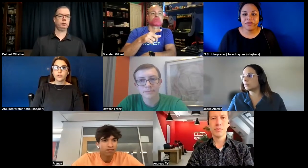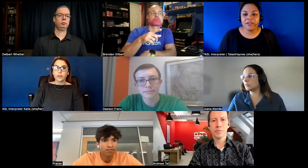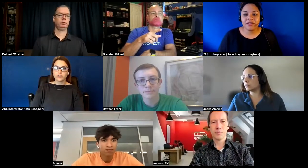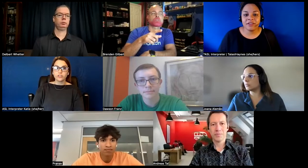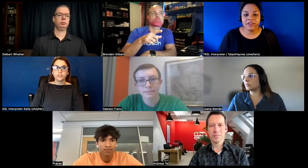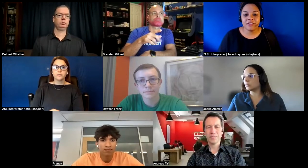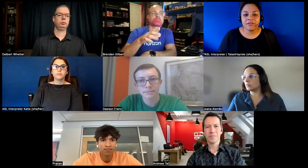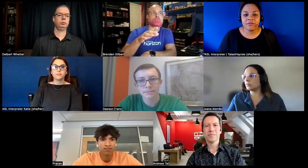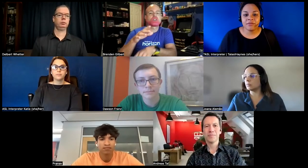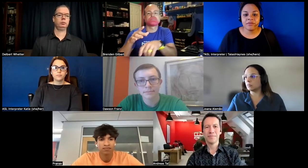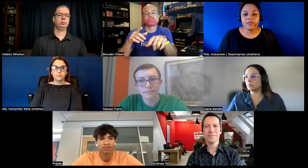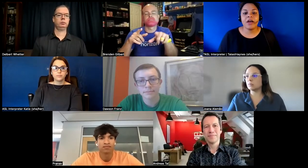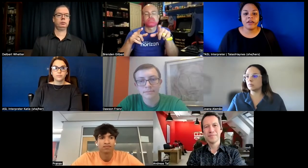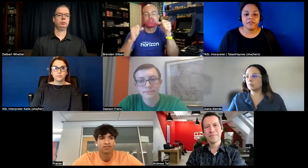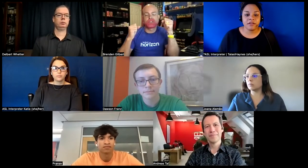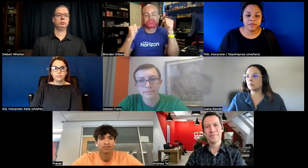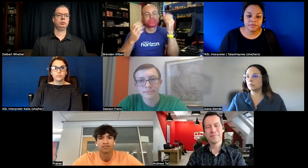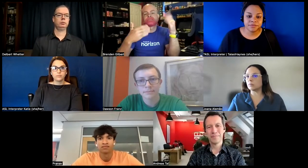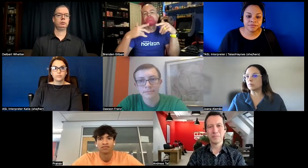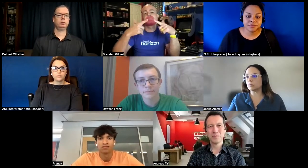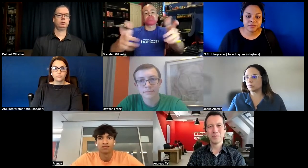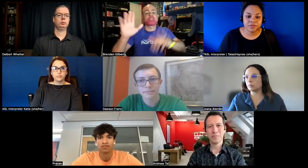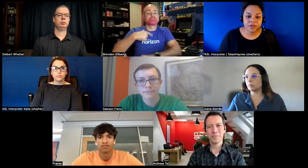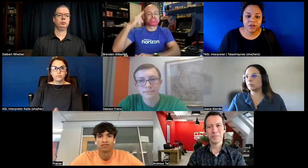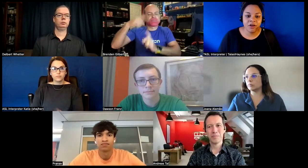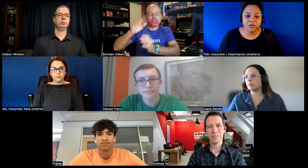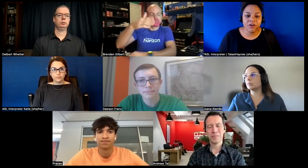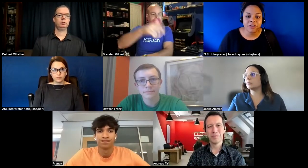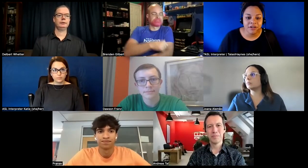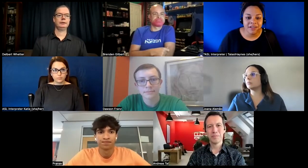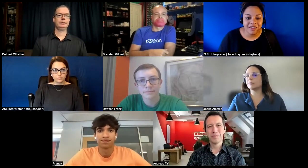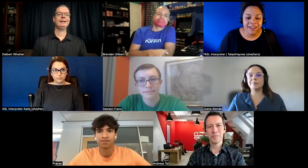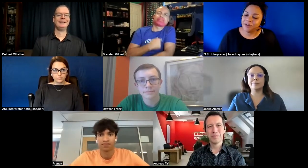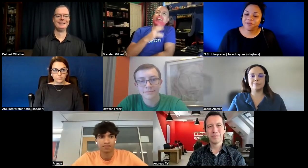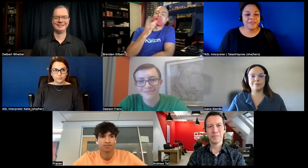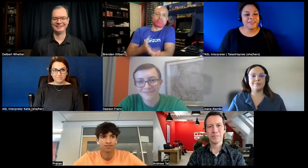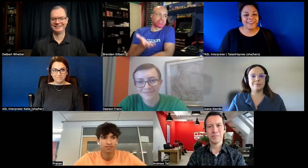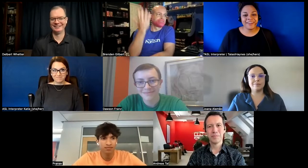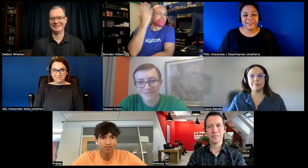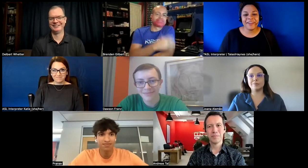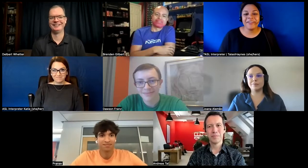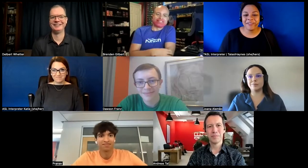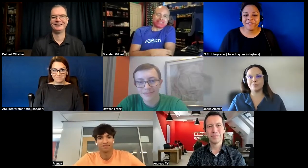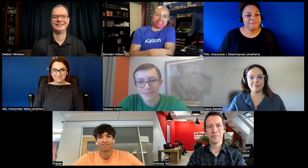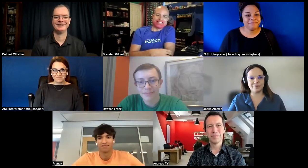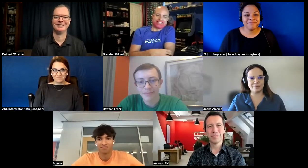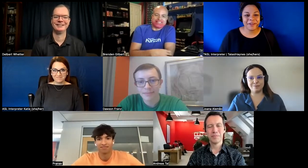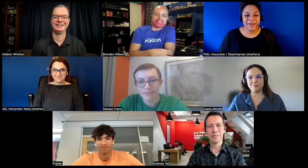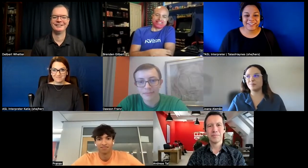pressure ah yes yes oh darn i forgot i was gonna say i'll come back to you